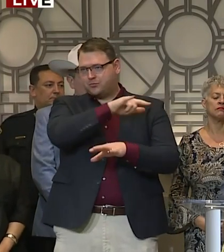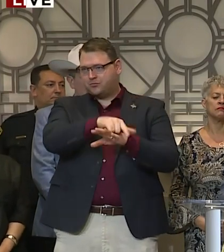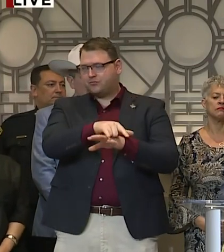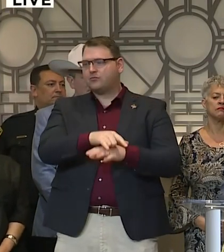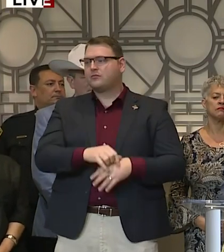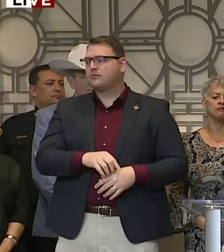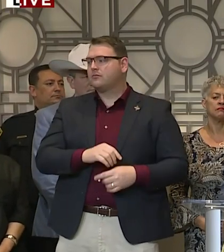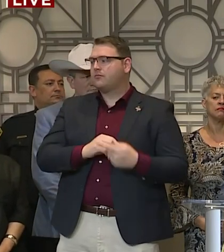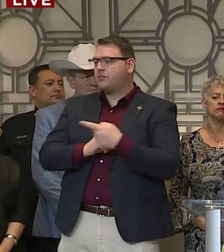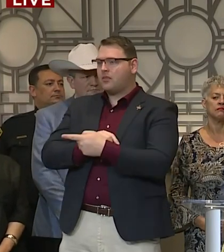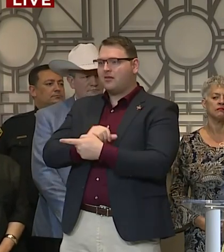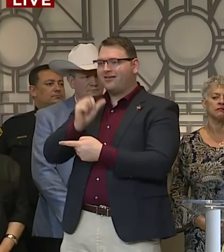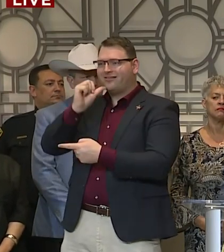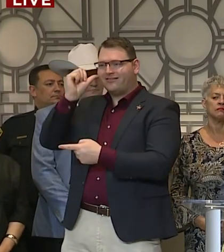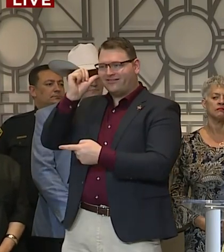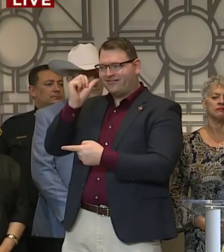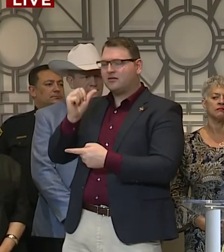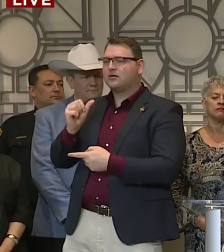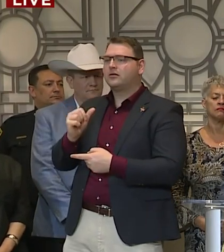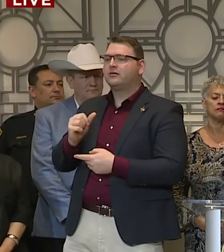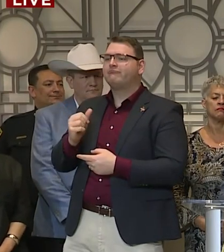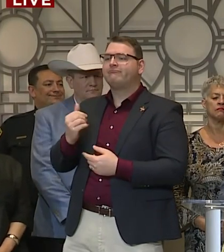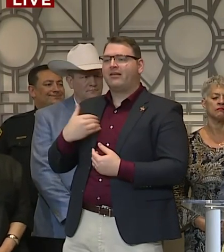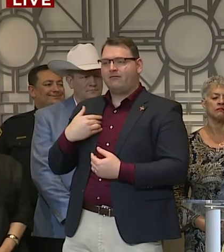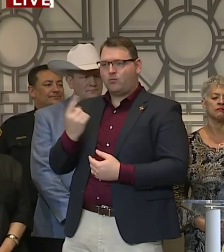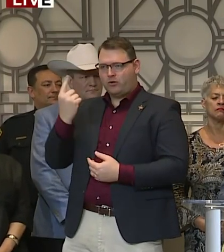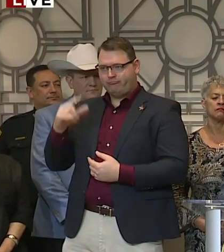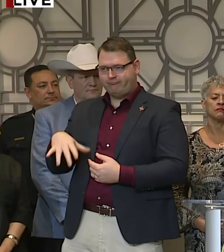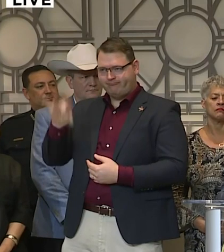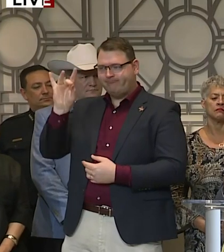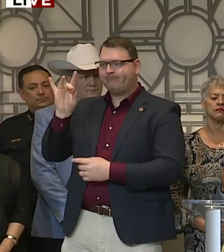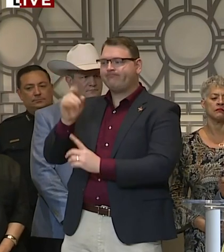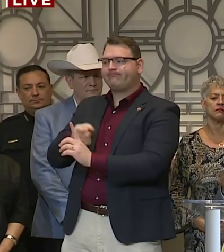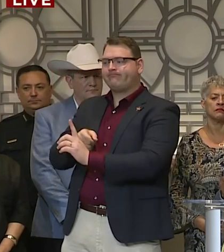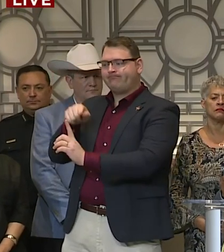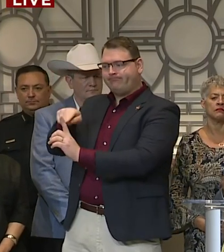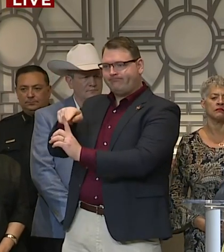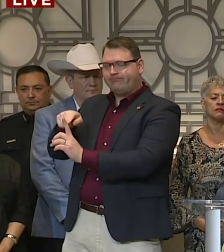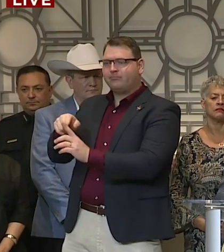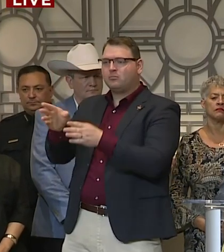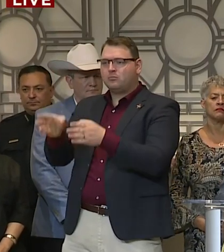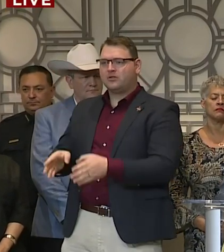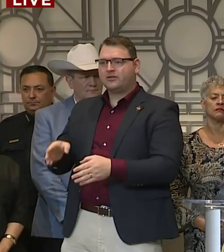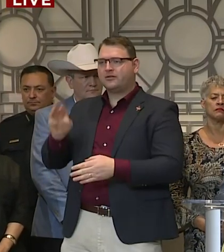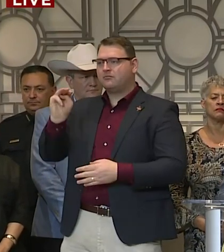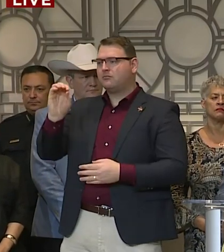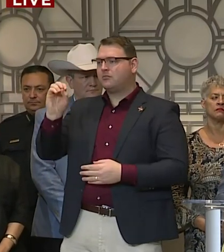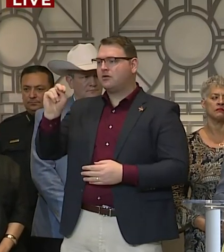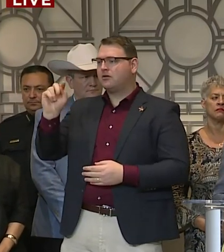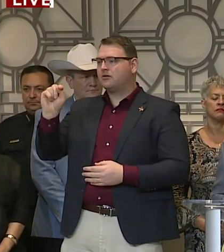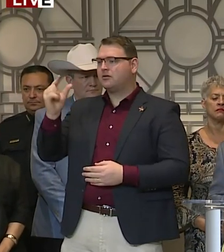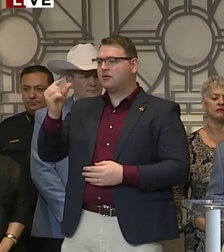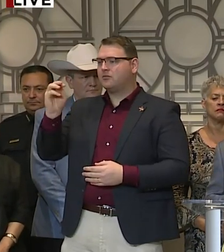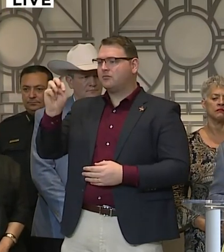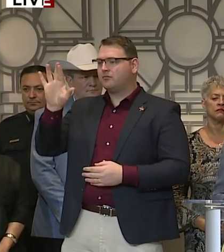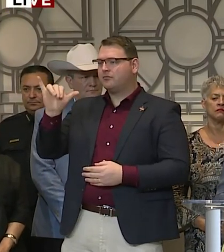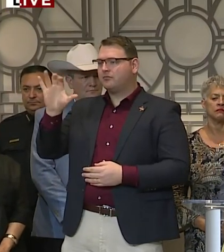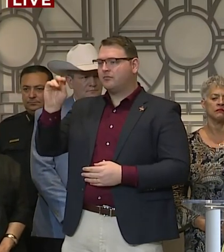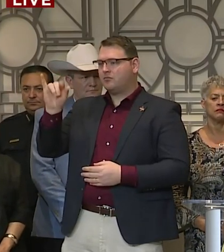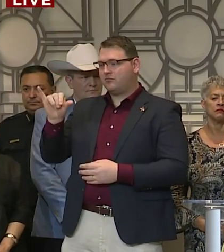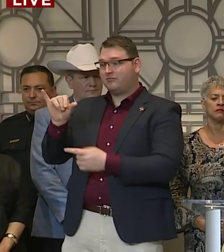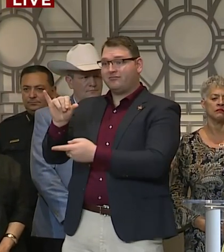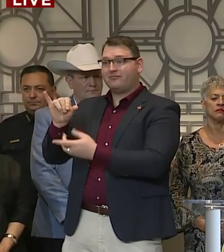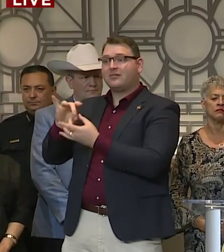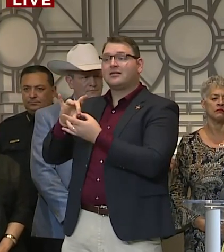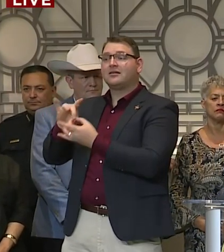we have the case that was confirmed in Montgomery County that was not tied